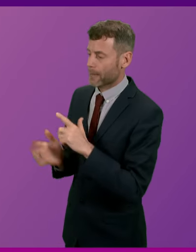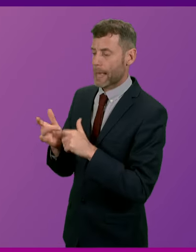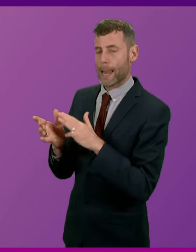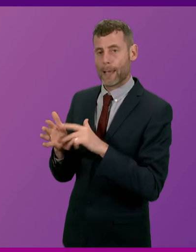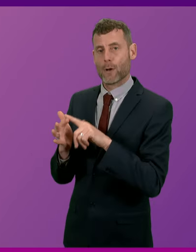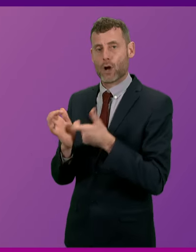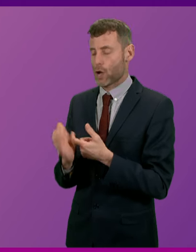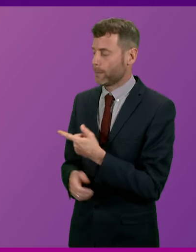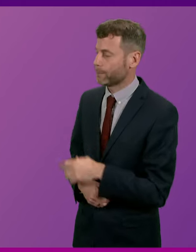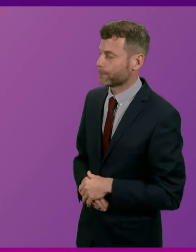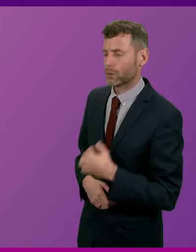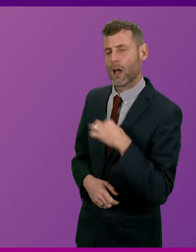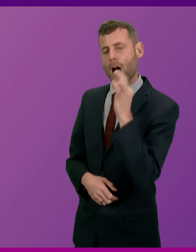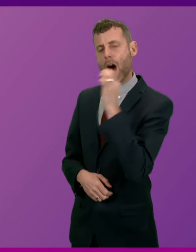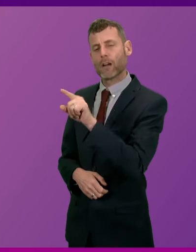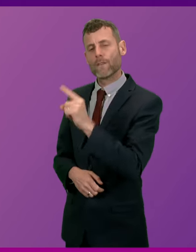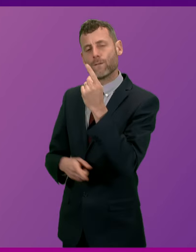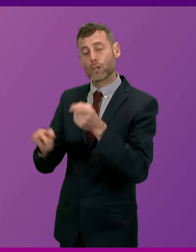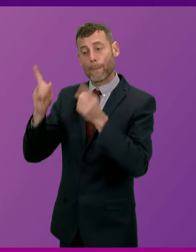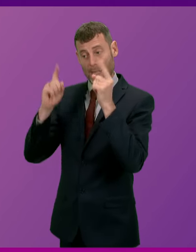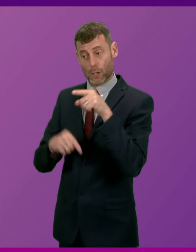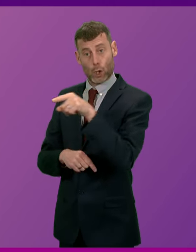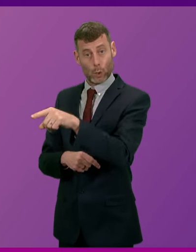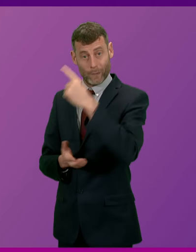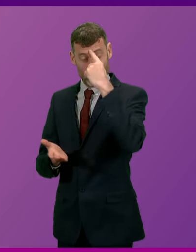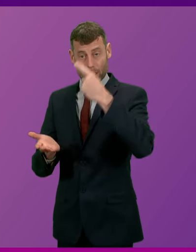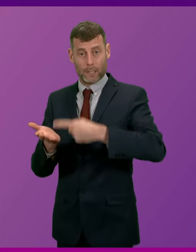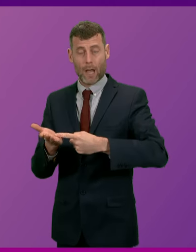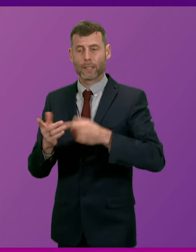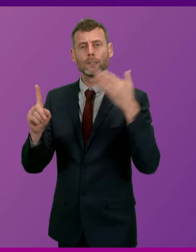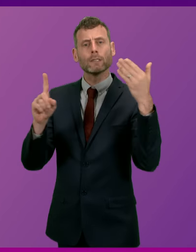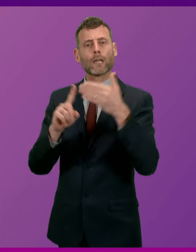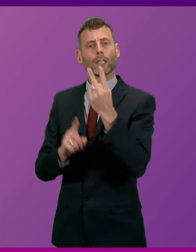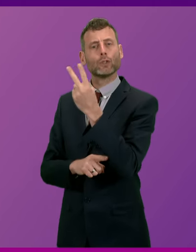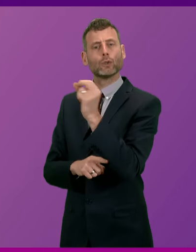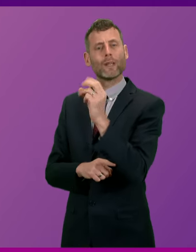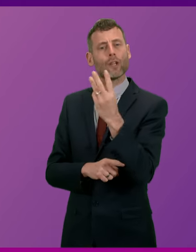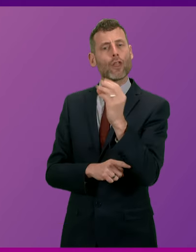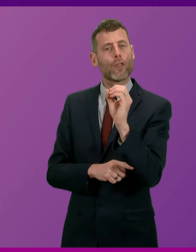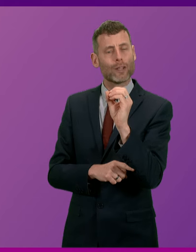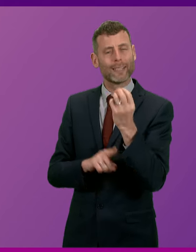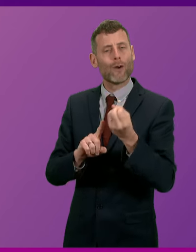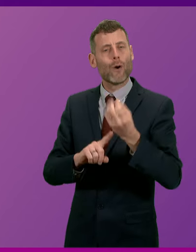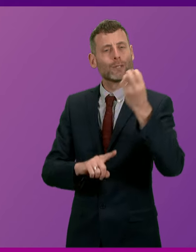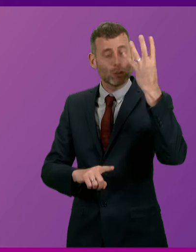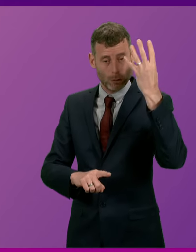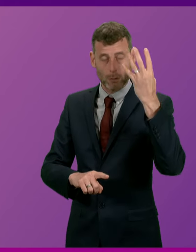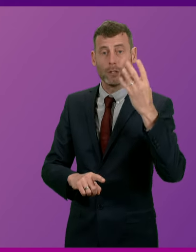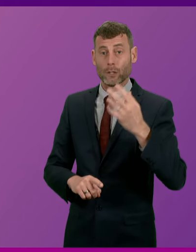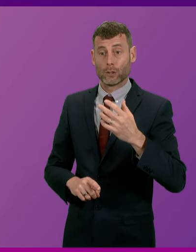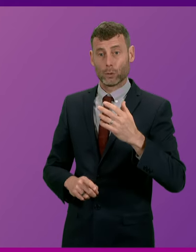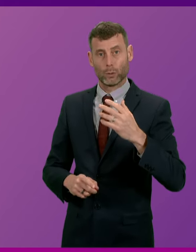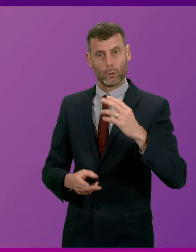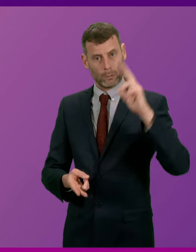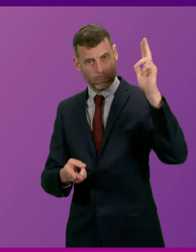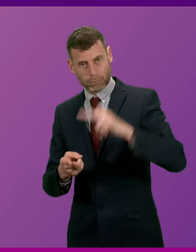First Minister what impact he anticipates the Scottish Government's decision to remove the target to reduce emissions by 75 per cent by 2030,